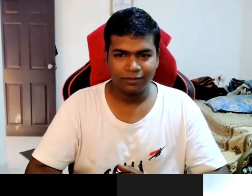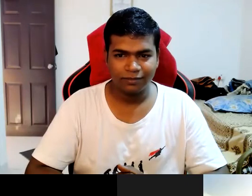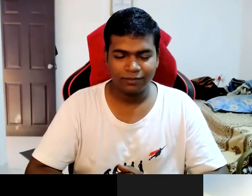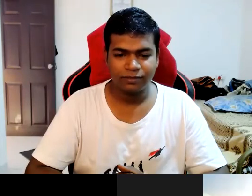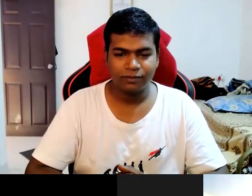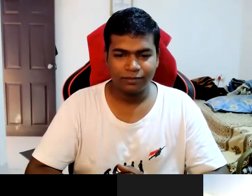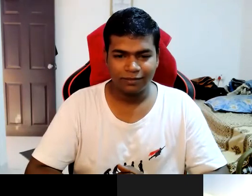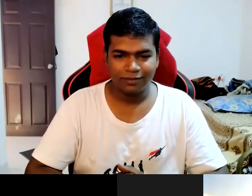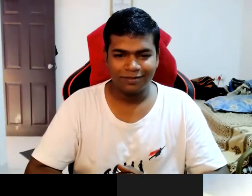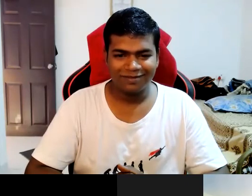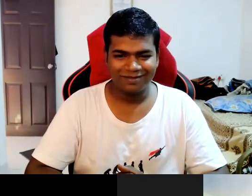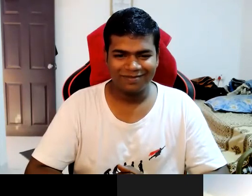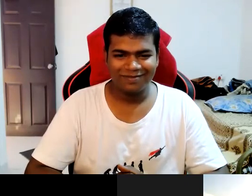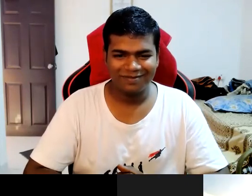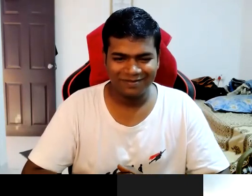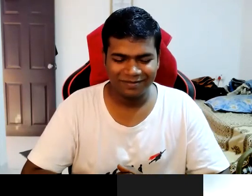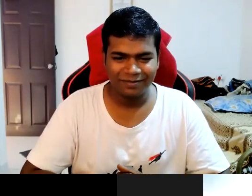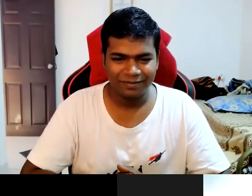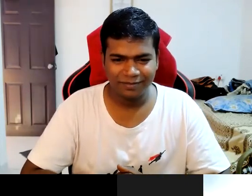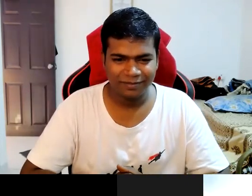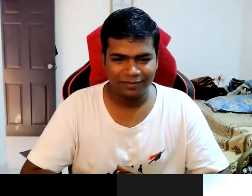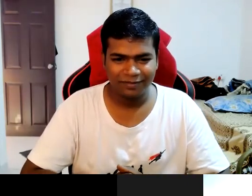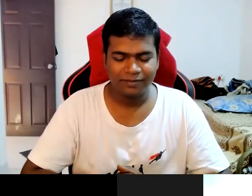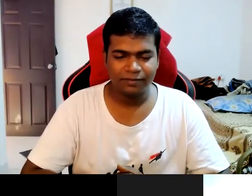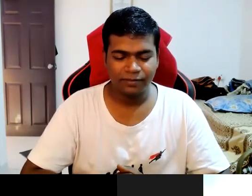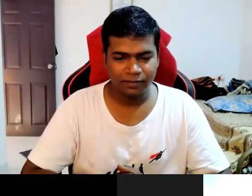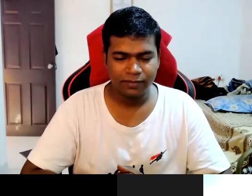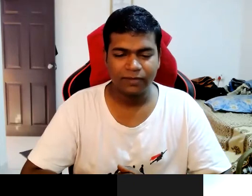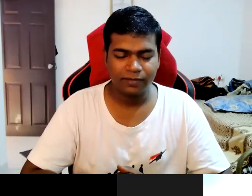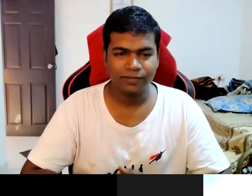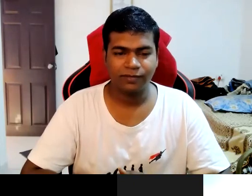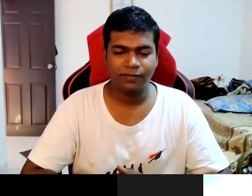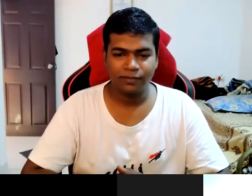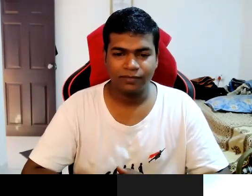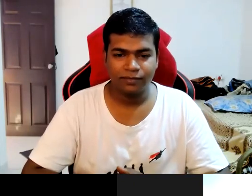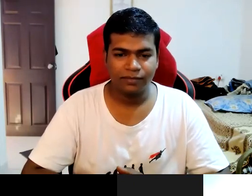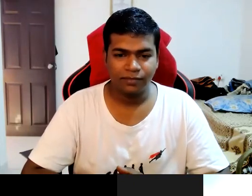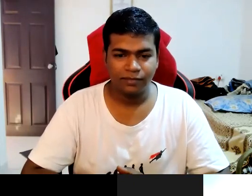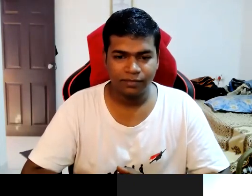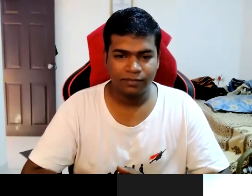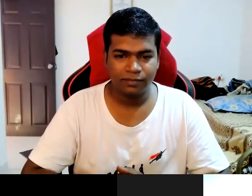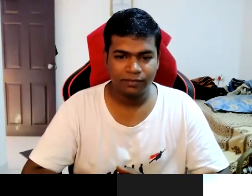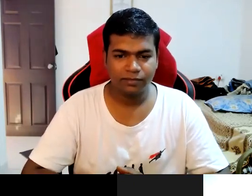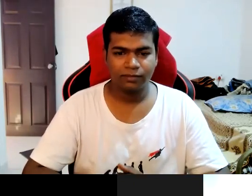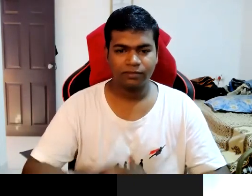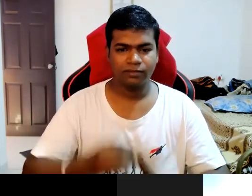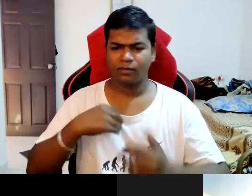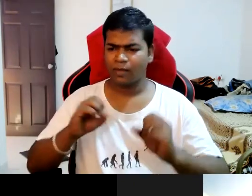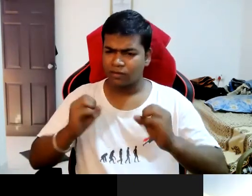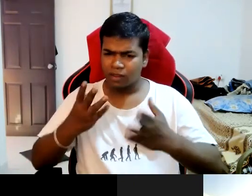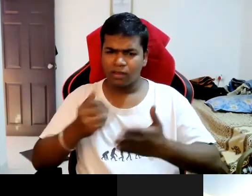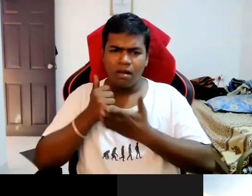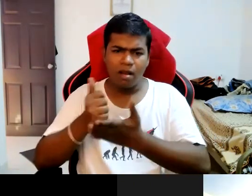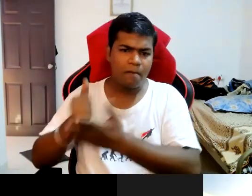okay okay fine oh yeah okay so i started helping the